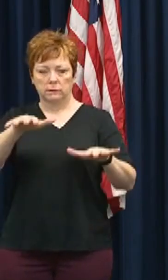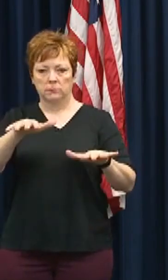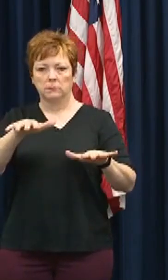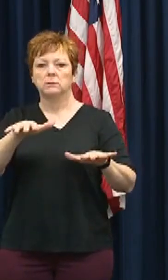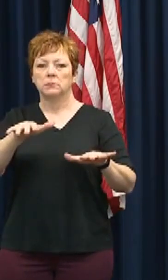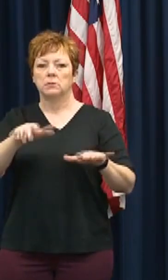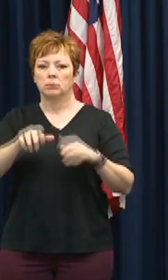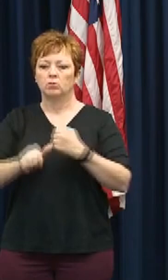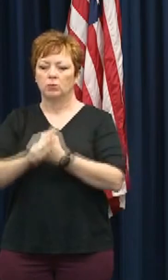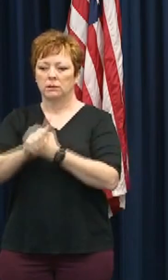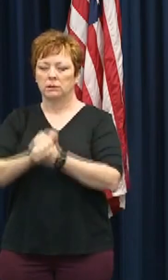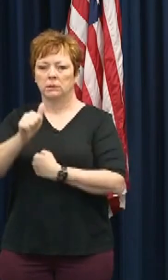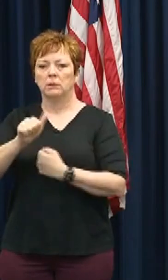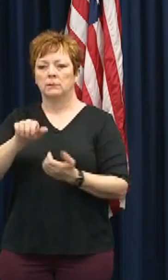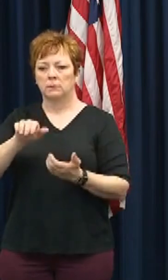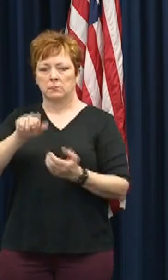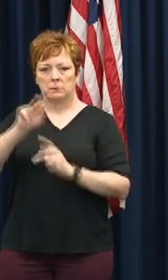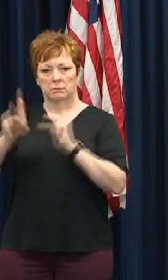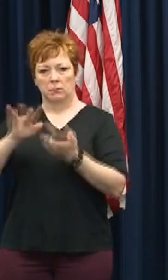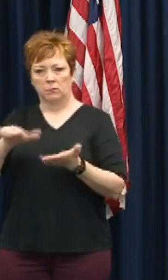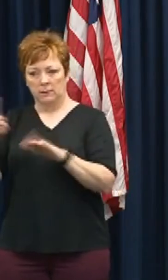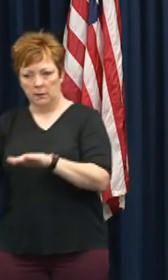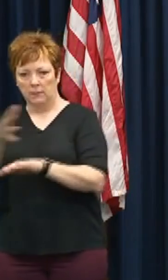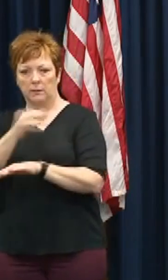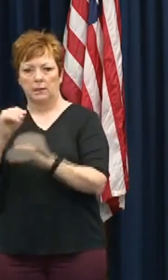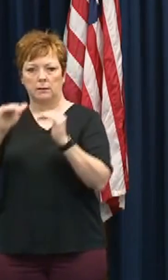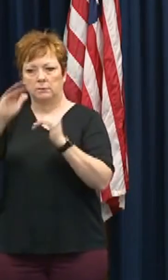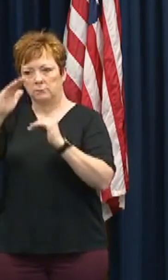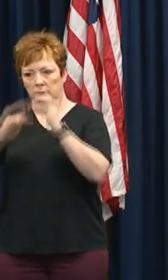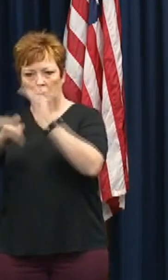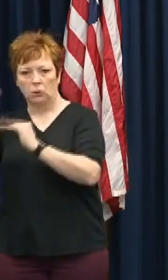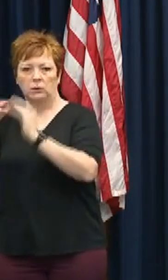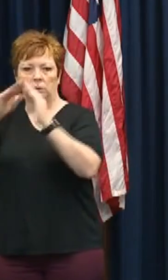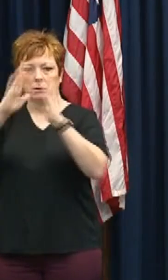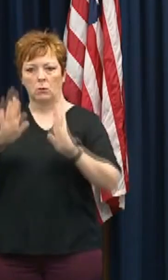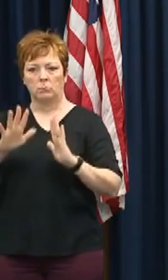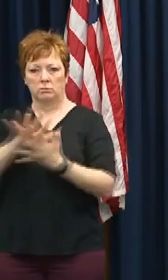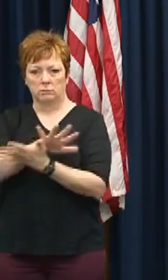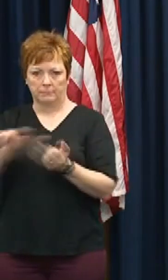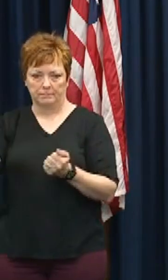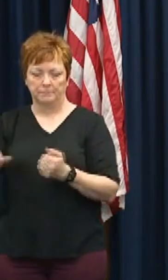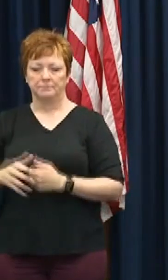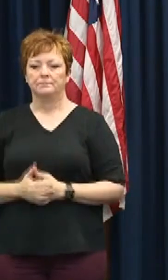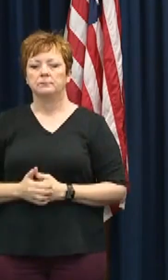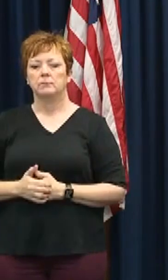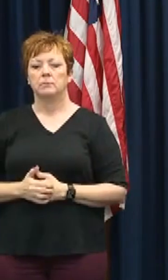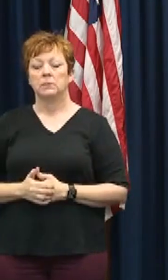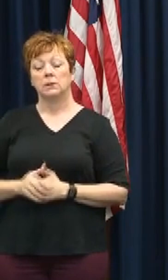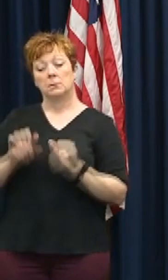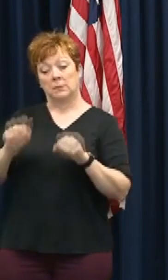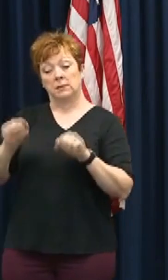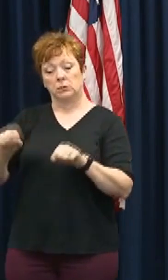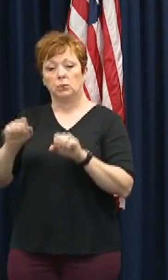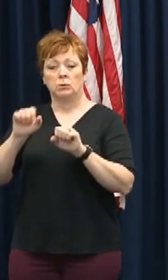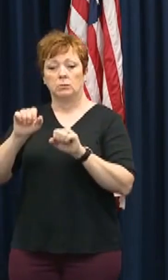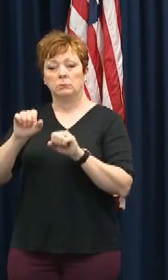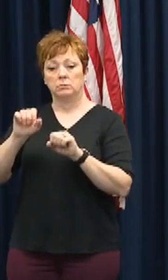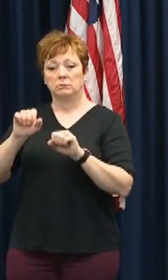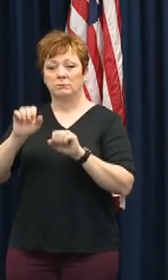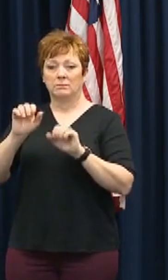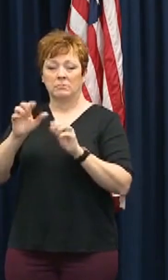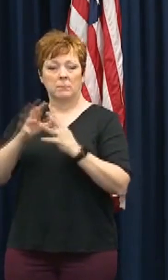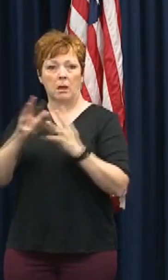property and life. Sally has the potential to inflict major damage along our Gulf Coast